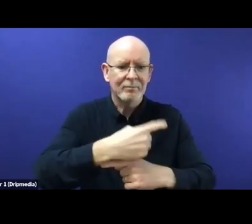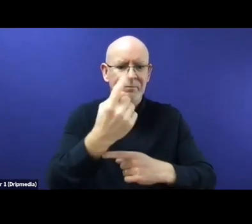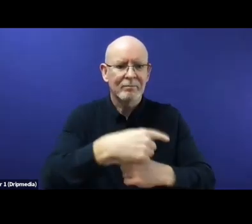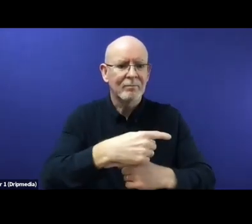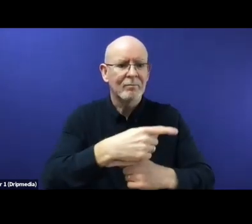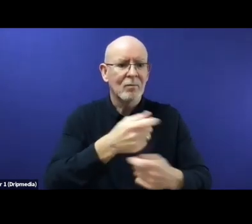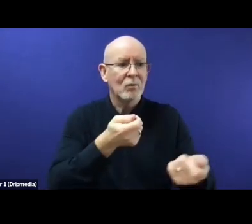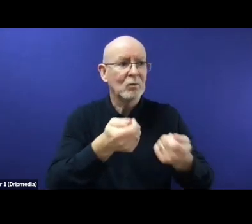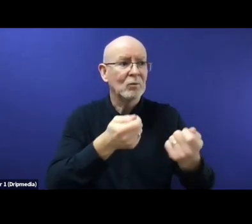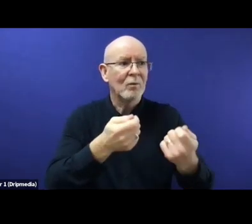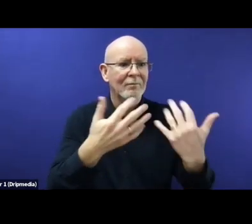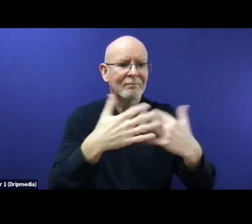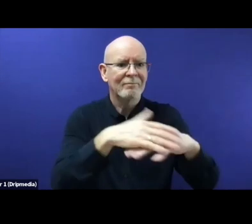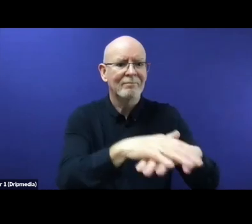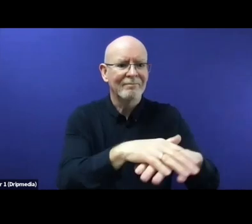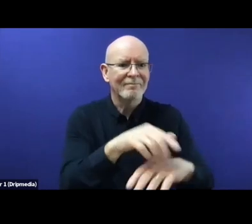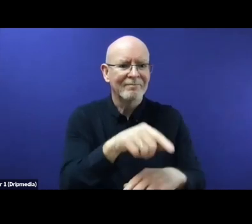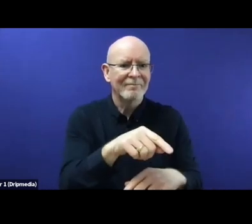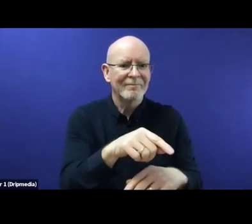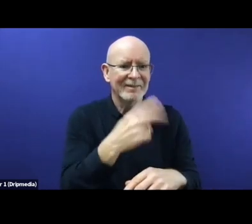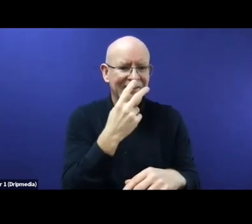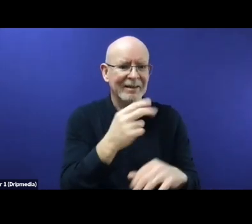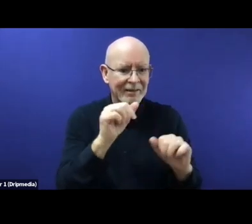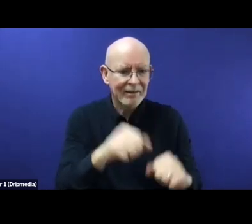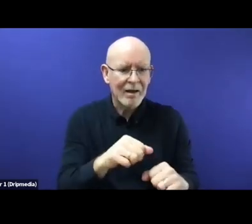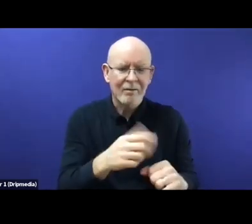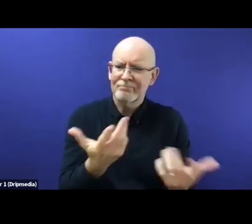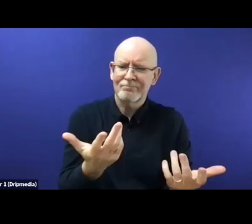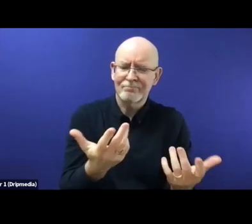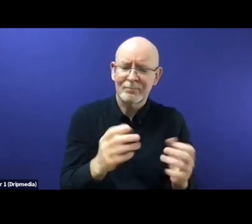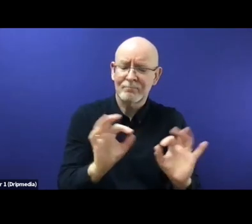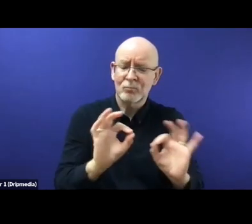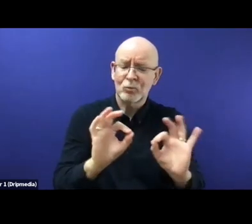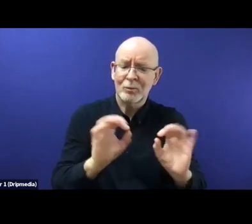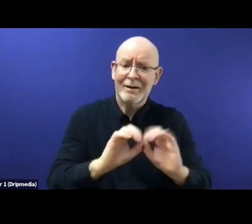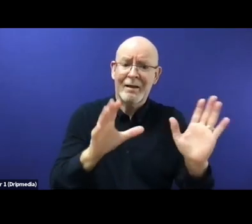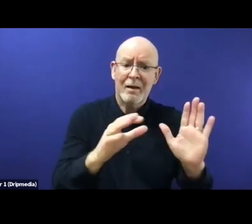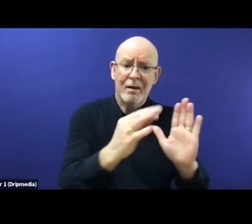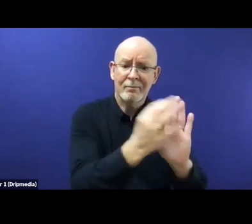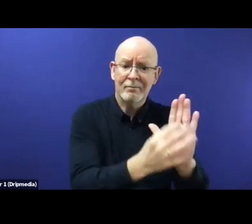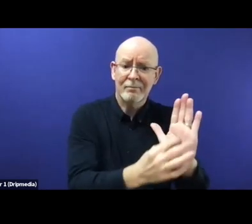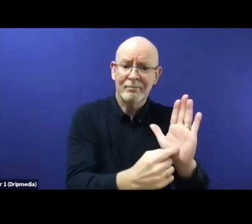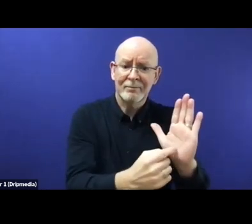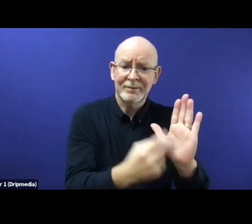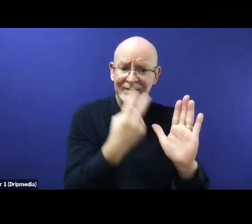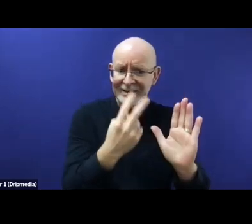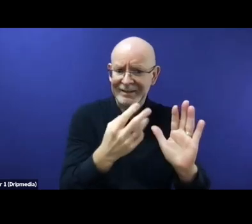being made, for which impact they will have on the next stages. And there is an apparent absence of procedural guarantees